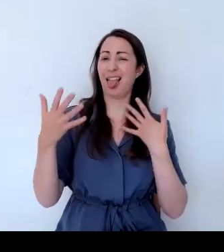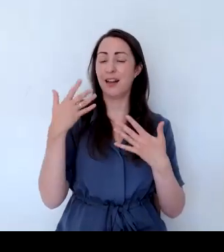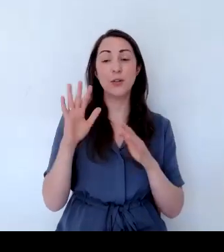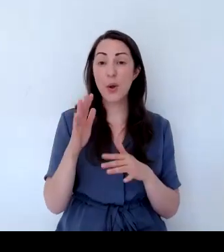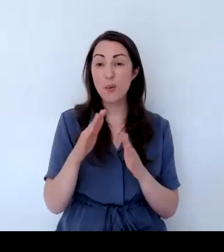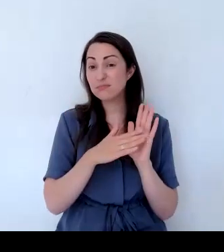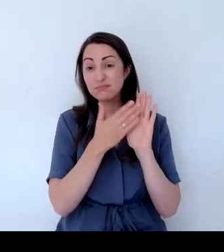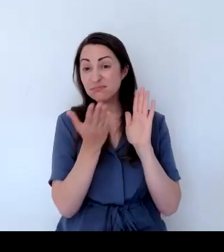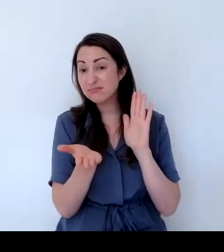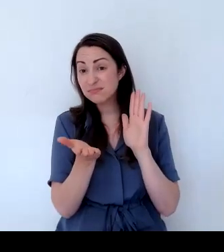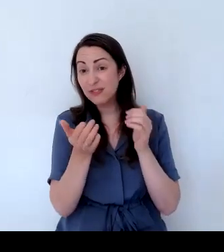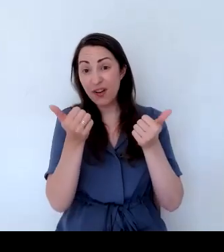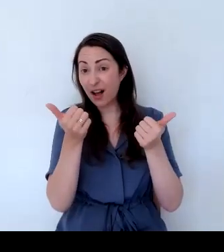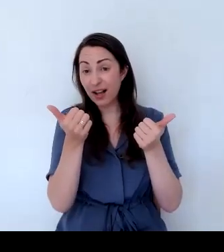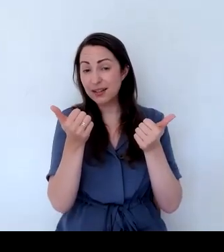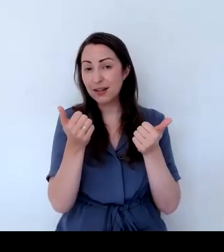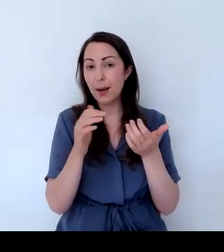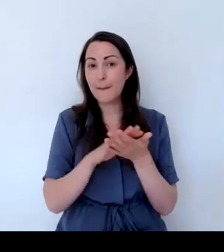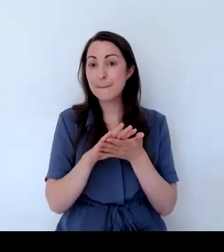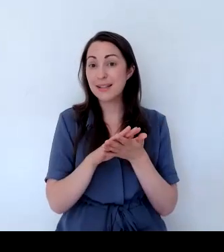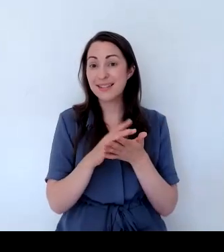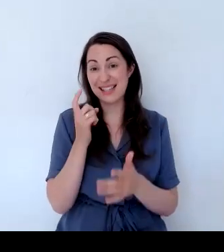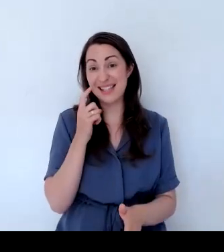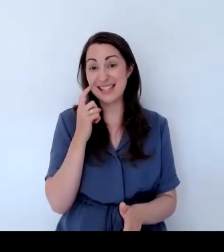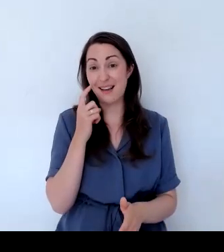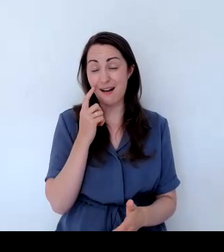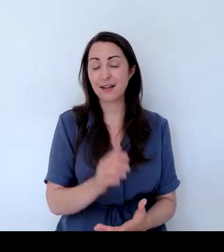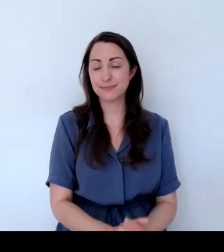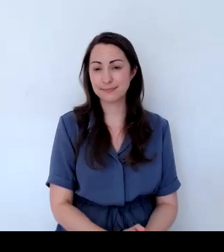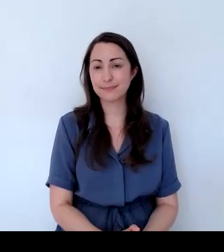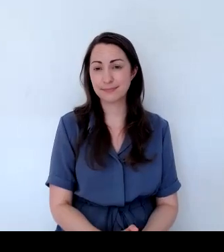easier to keep. So that's prostrate rosemary.